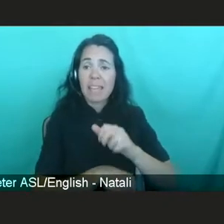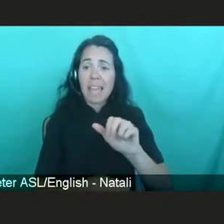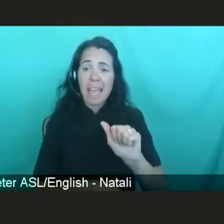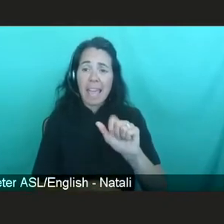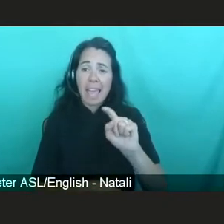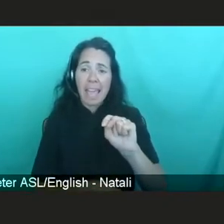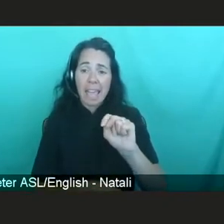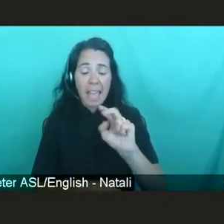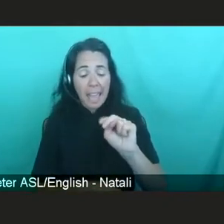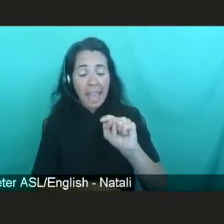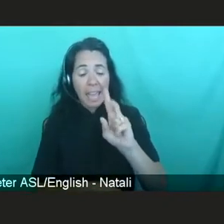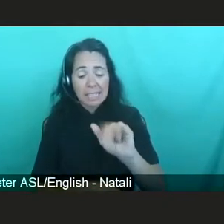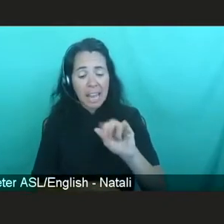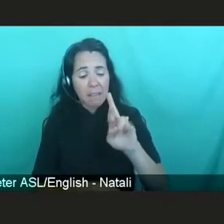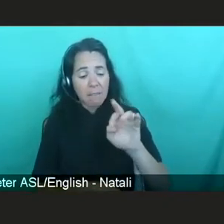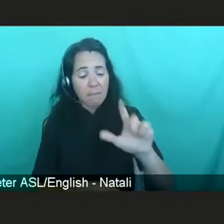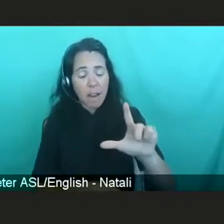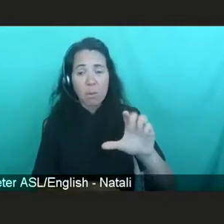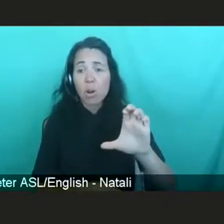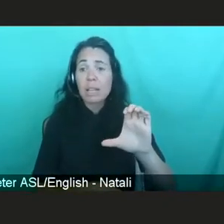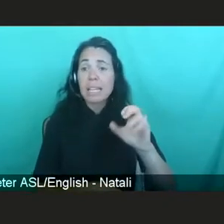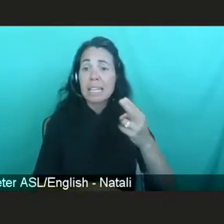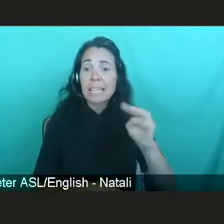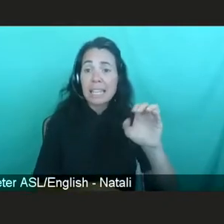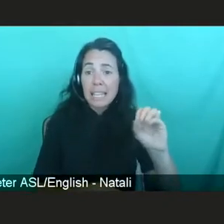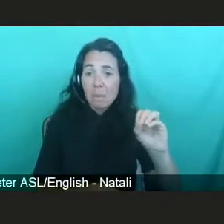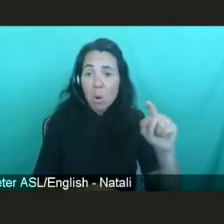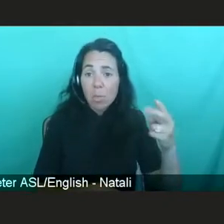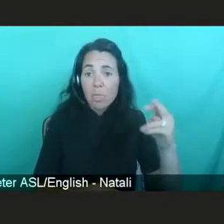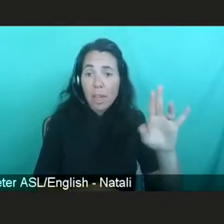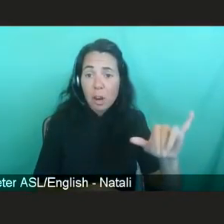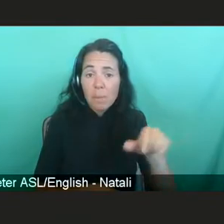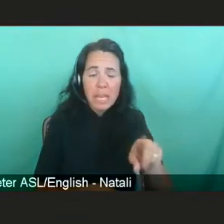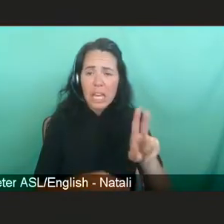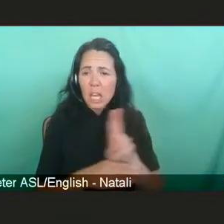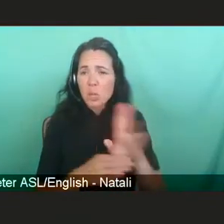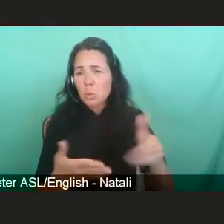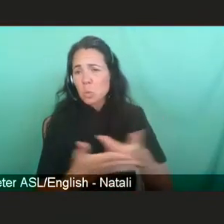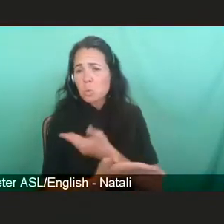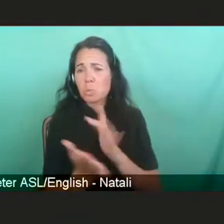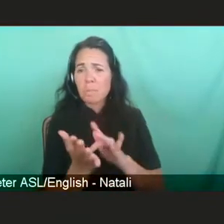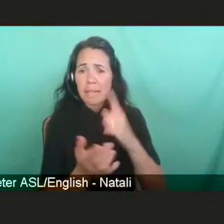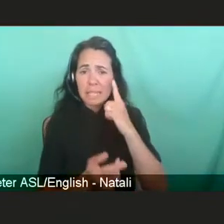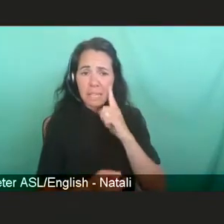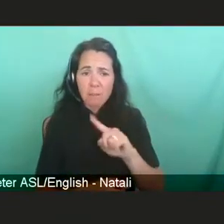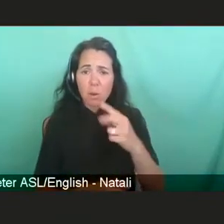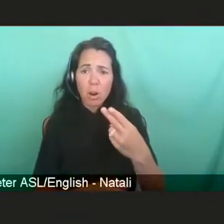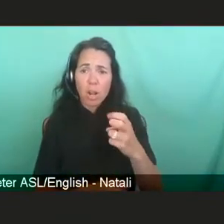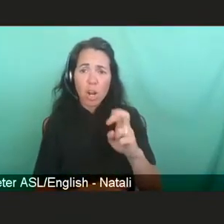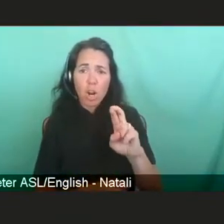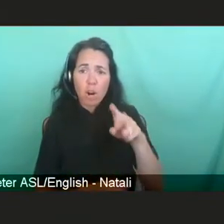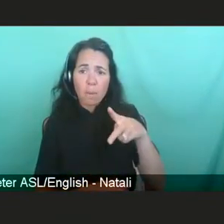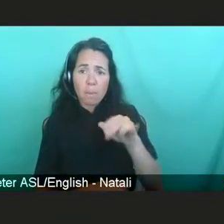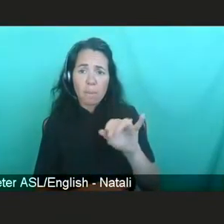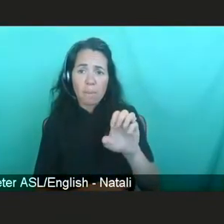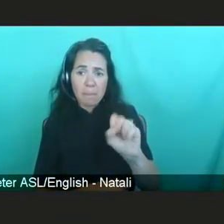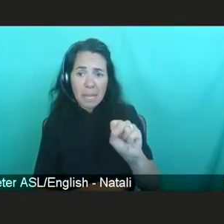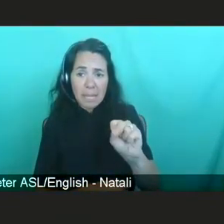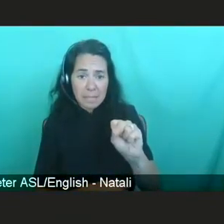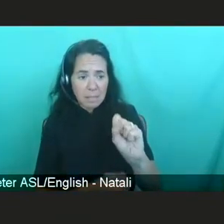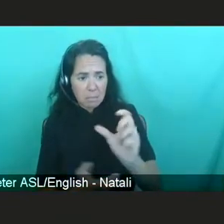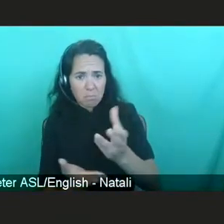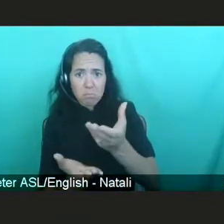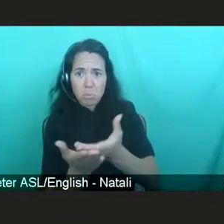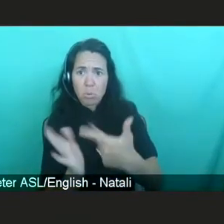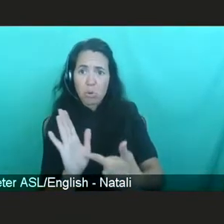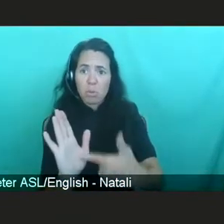use a cyclovir for genital herpes. And he first used it to demonstrate that the use on a